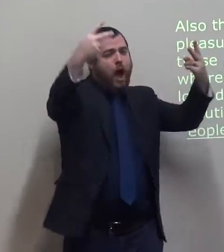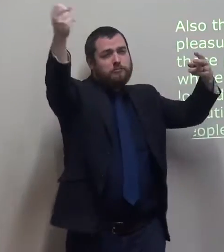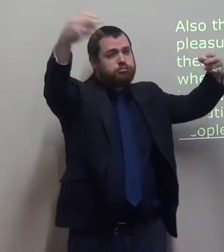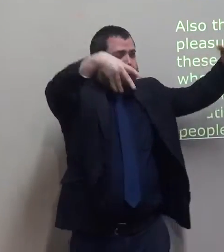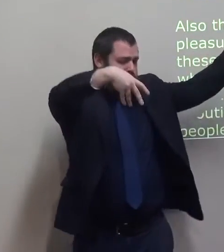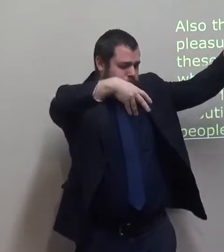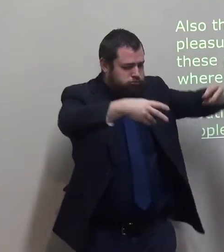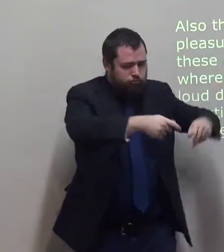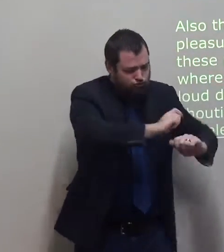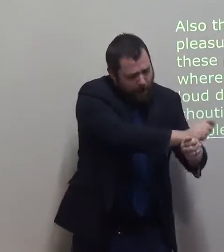many people shouting and dancing.